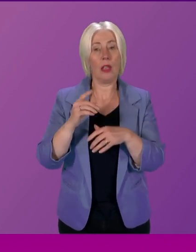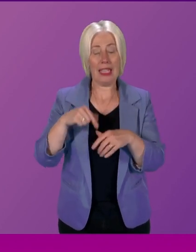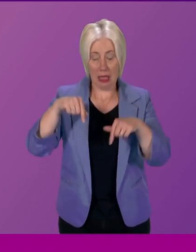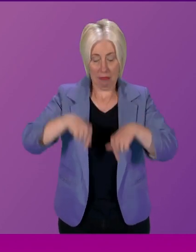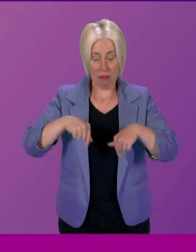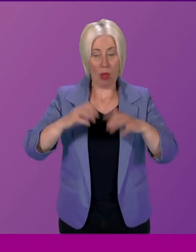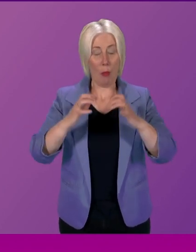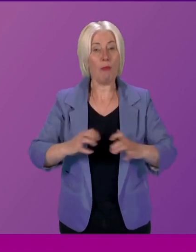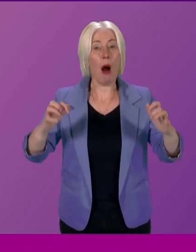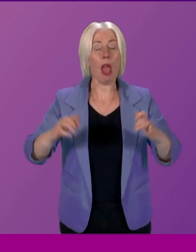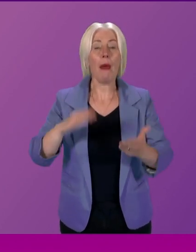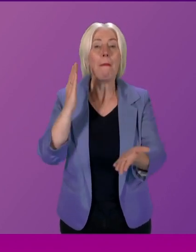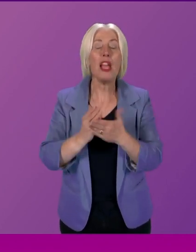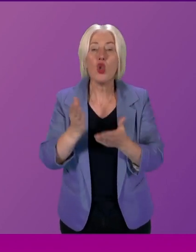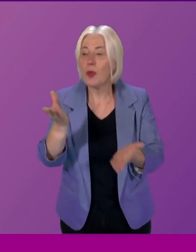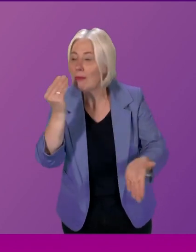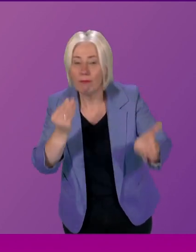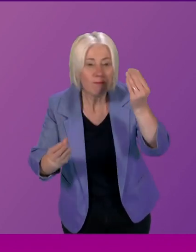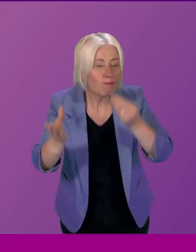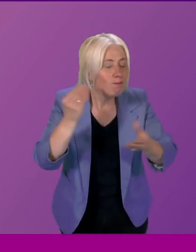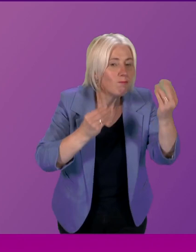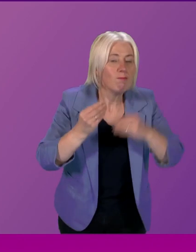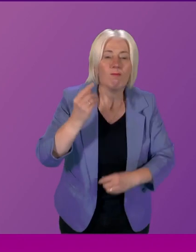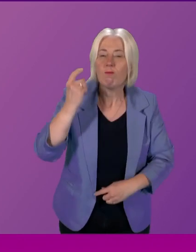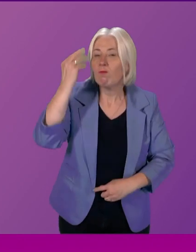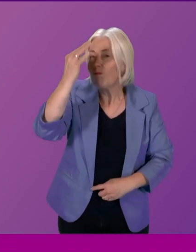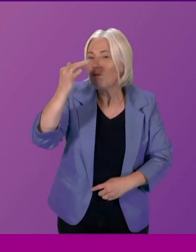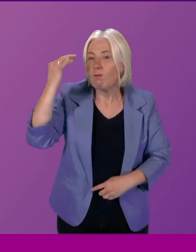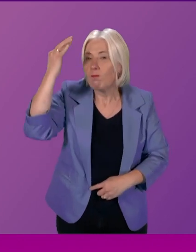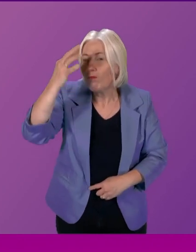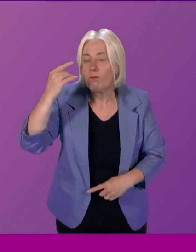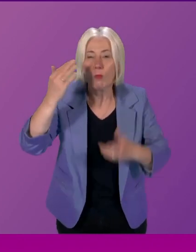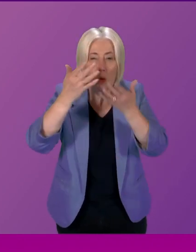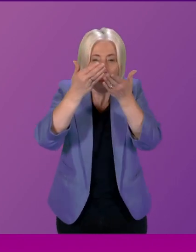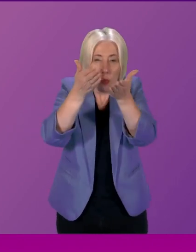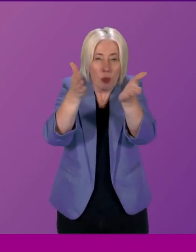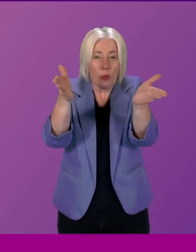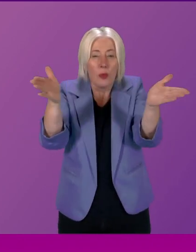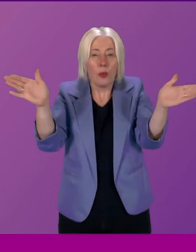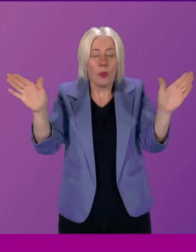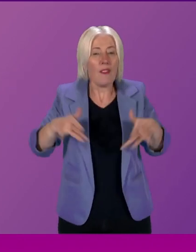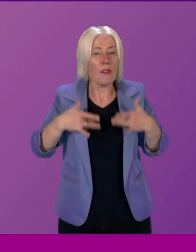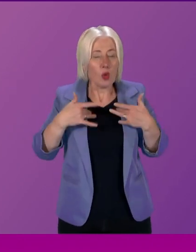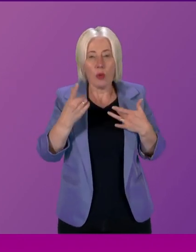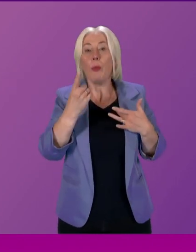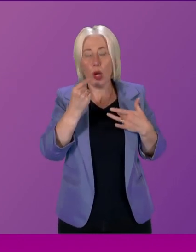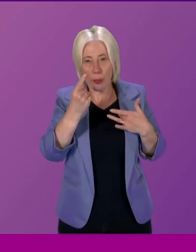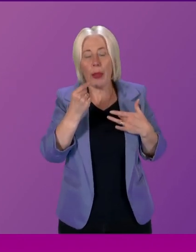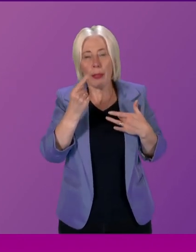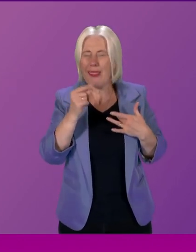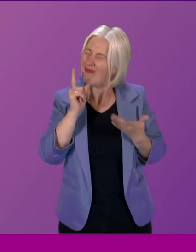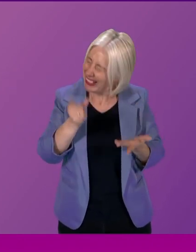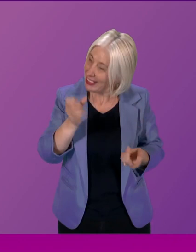Parliament hears from and considers as wide a range of representative views as possible, it is